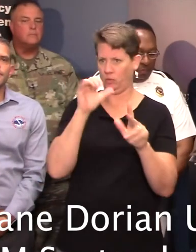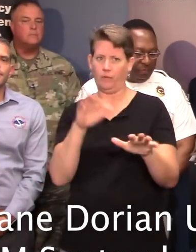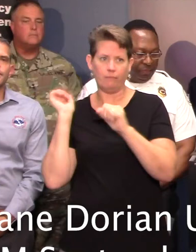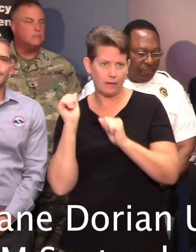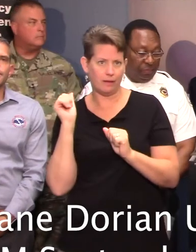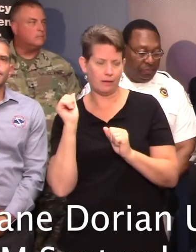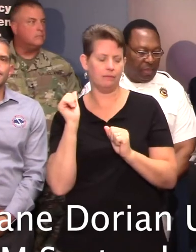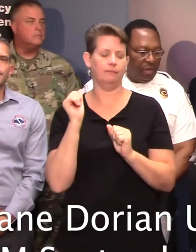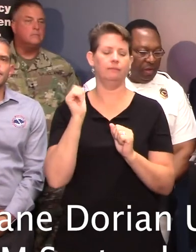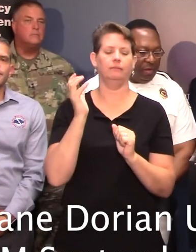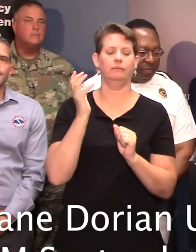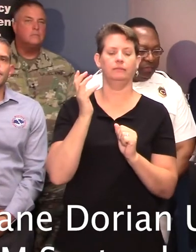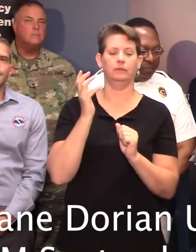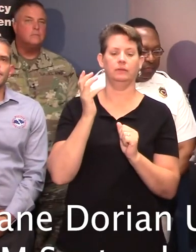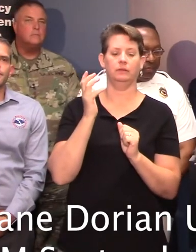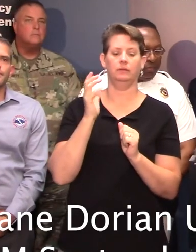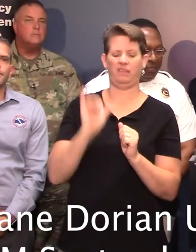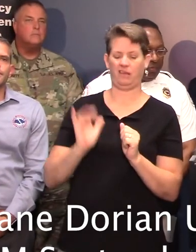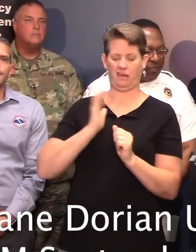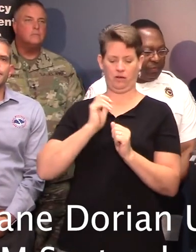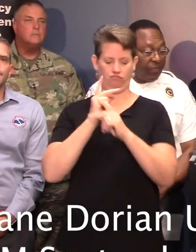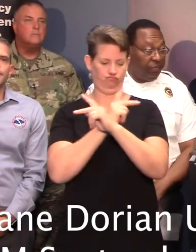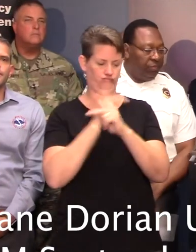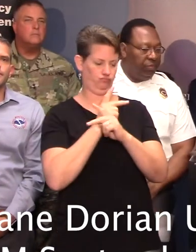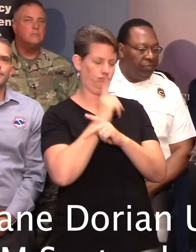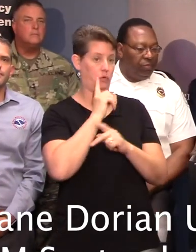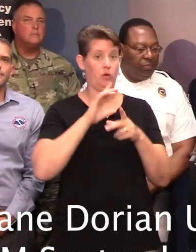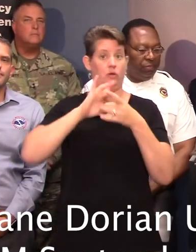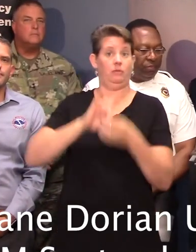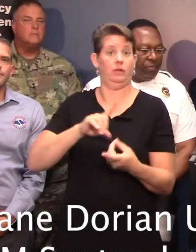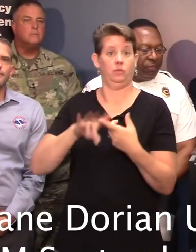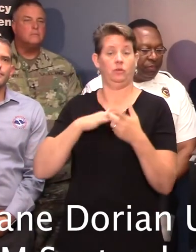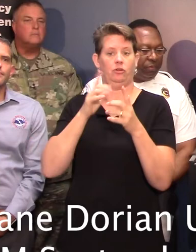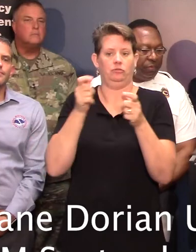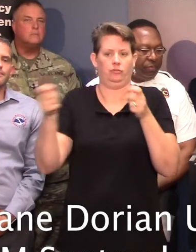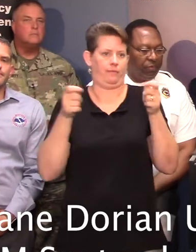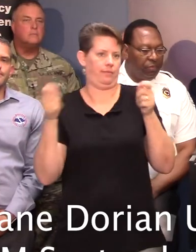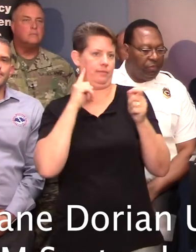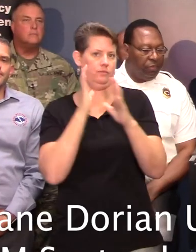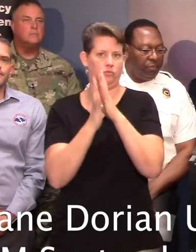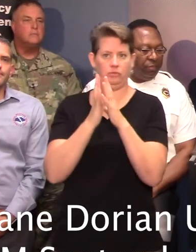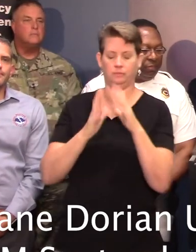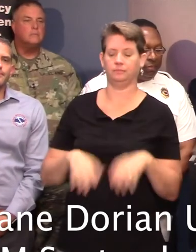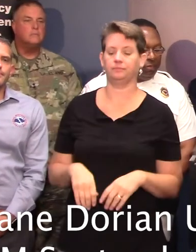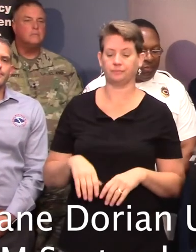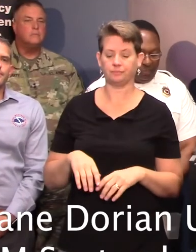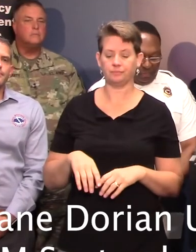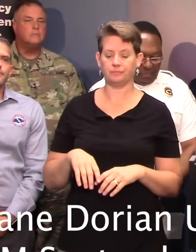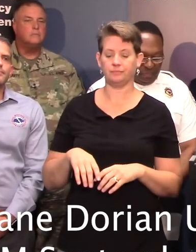relative to our traffic control measures. We estimate that since the governor's